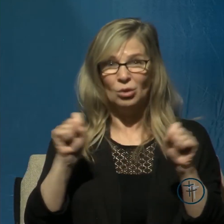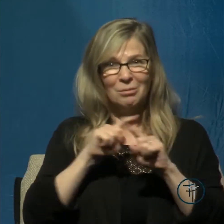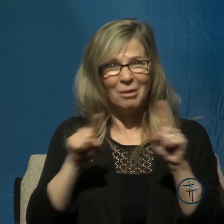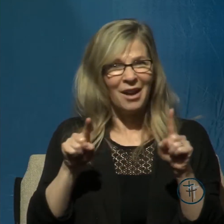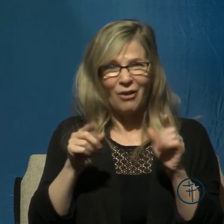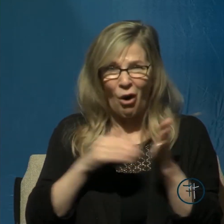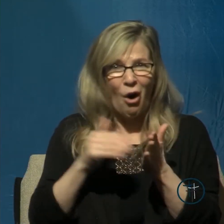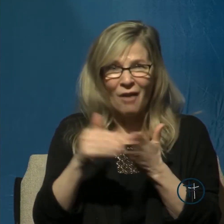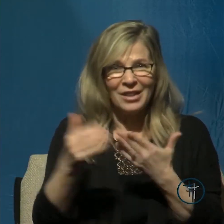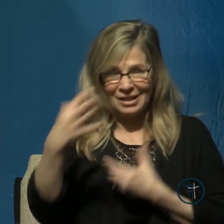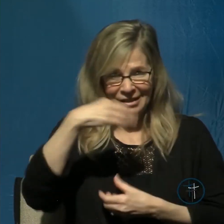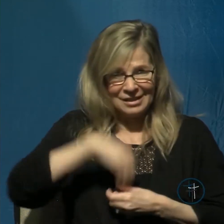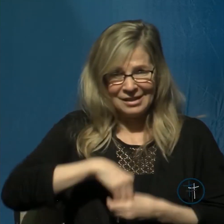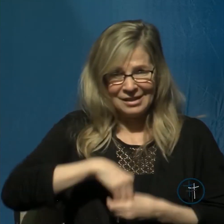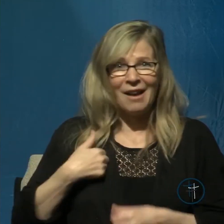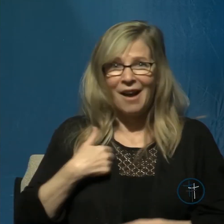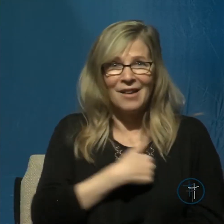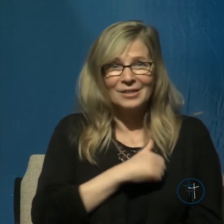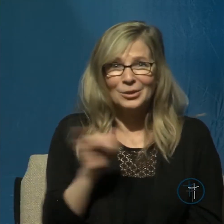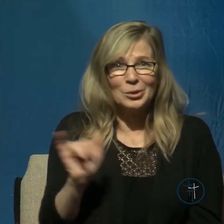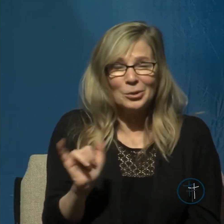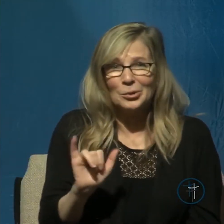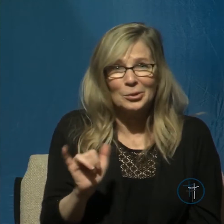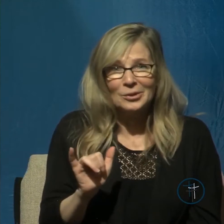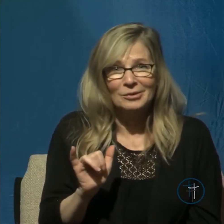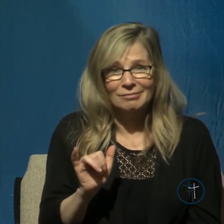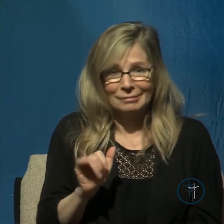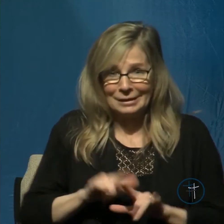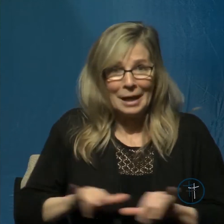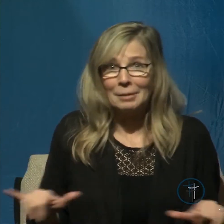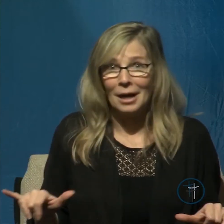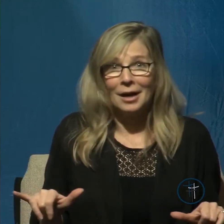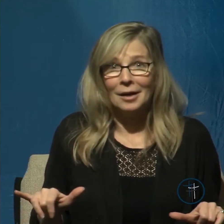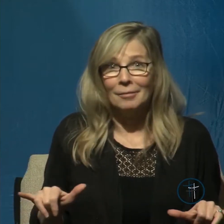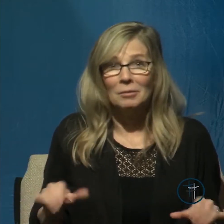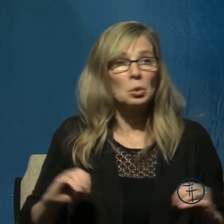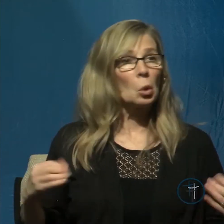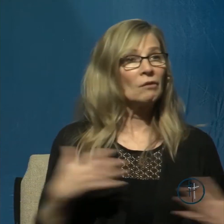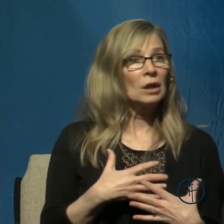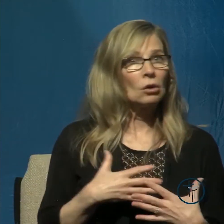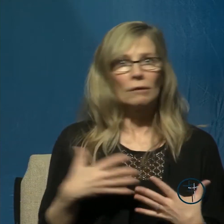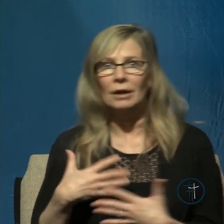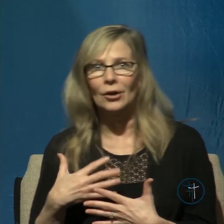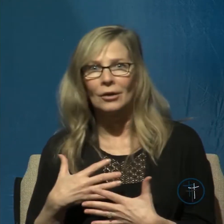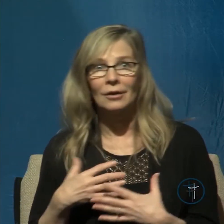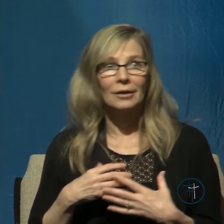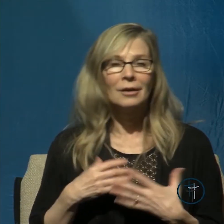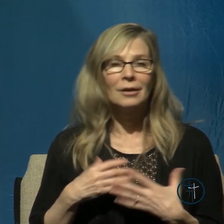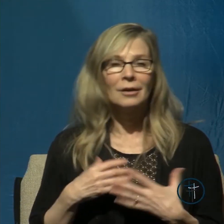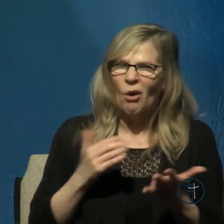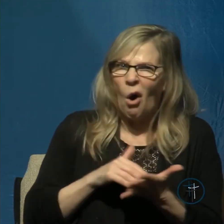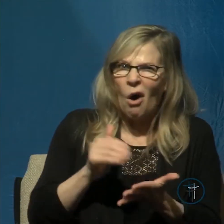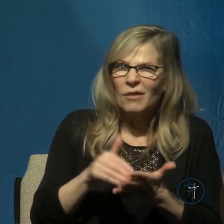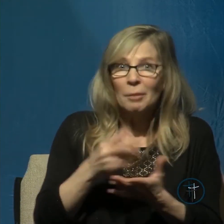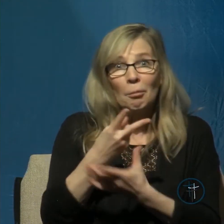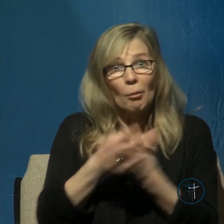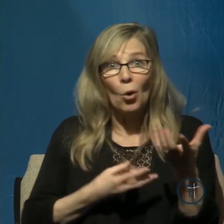at the same time, or at nearly the same time. He writes, Don't you find that you're often both confident in, anxious,